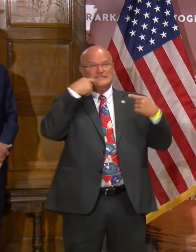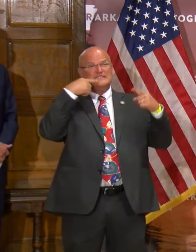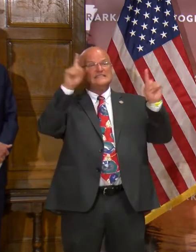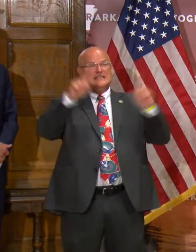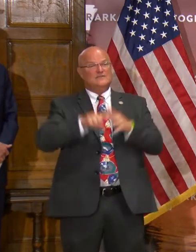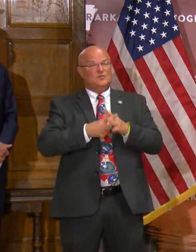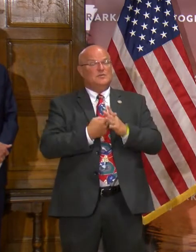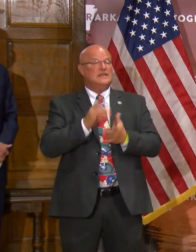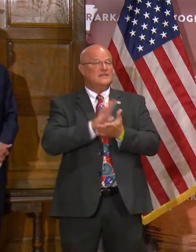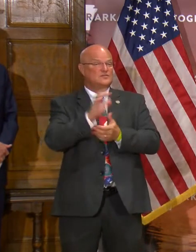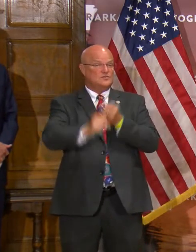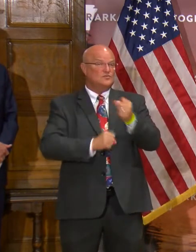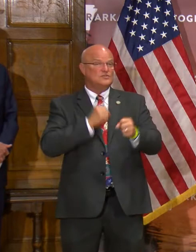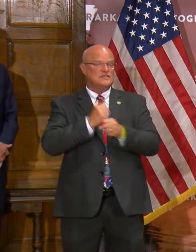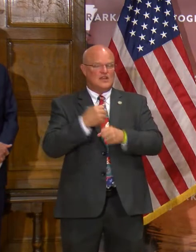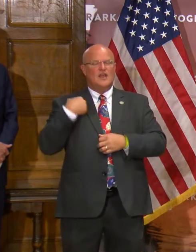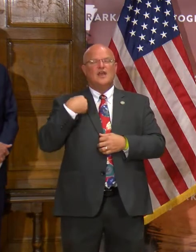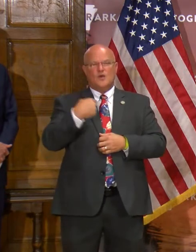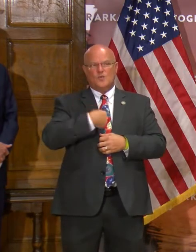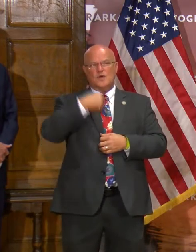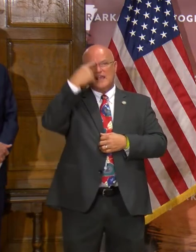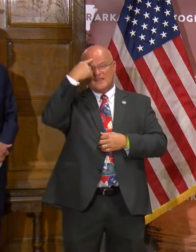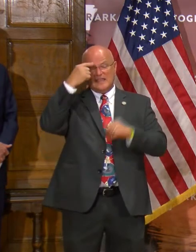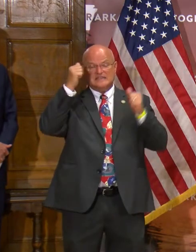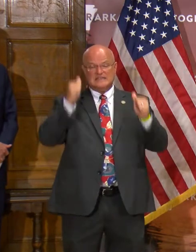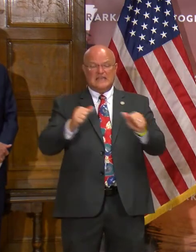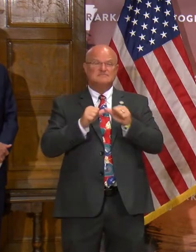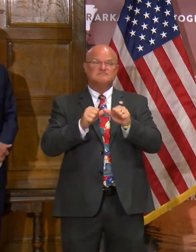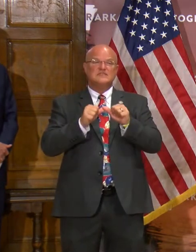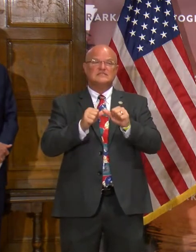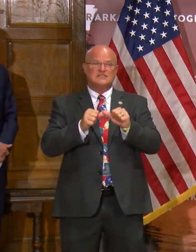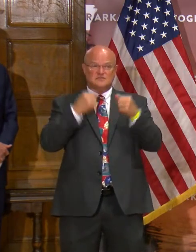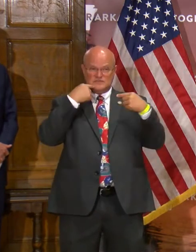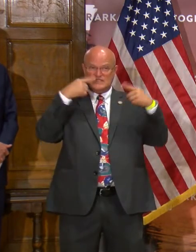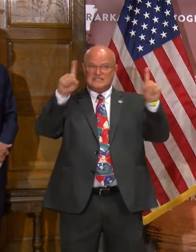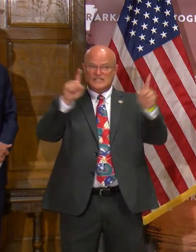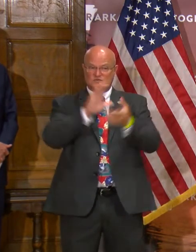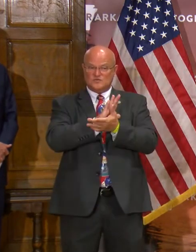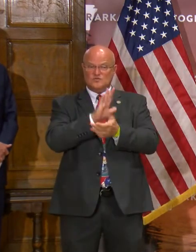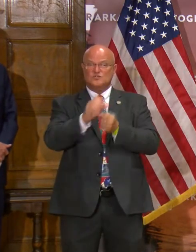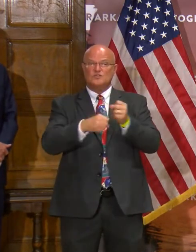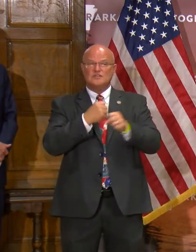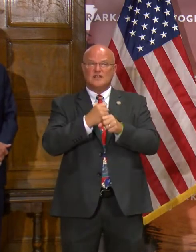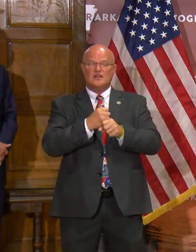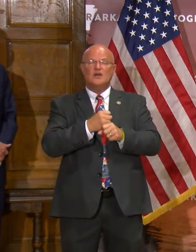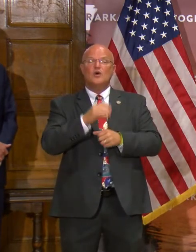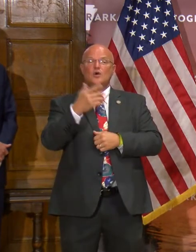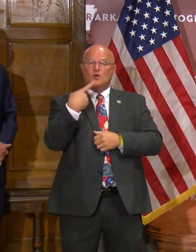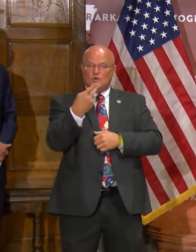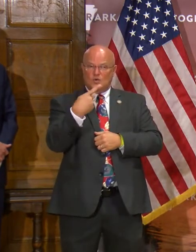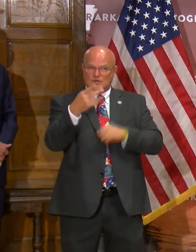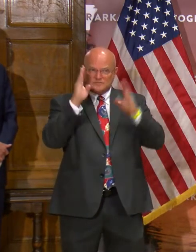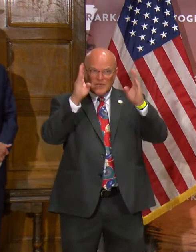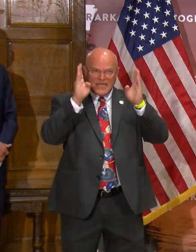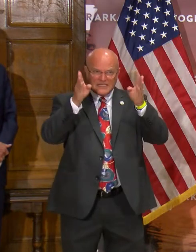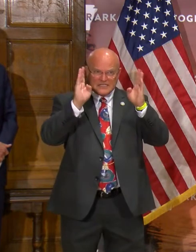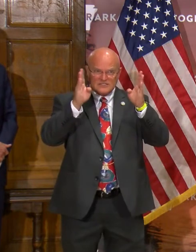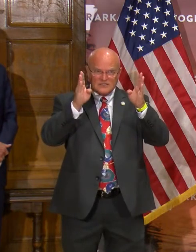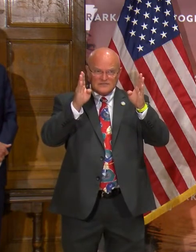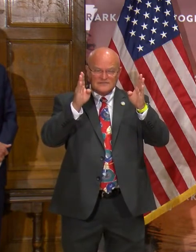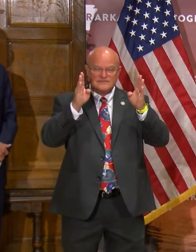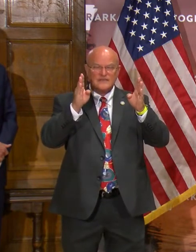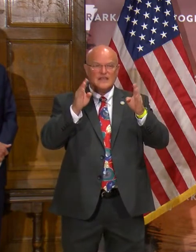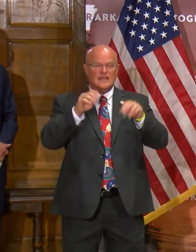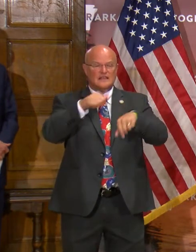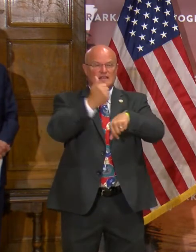beginning to the school year. We think that we can continue having a successful school year if we pay attention to the precautions that have been set forth